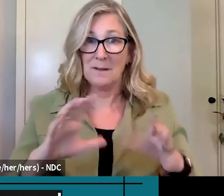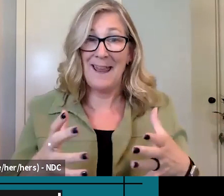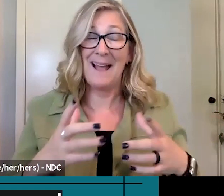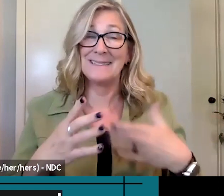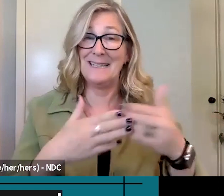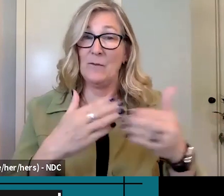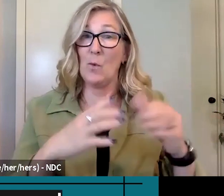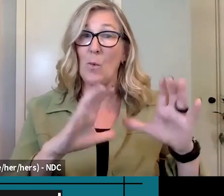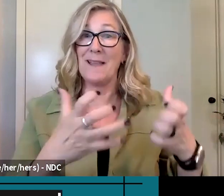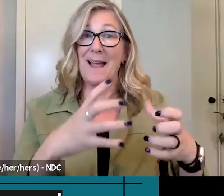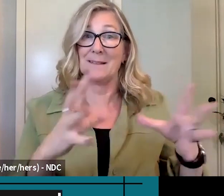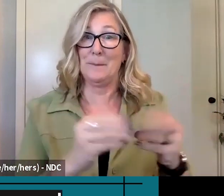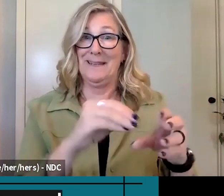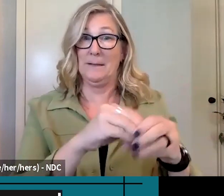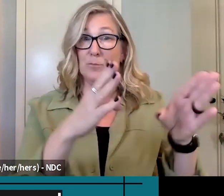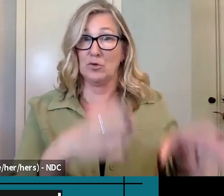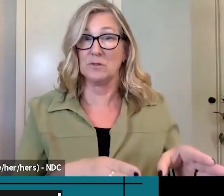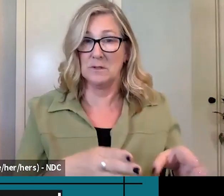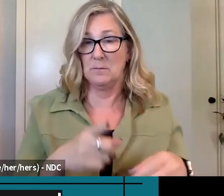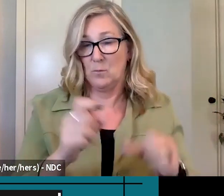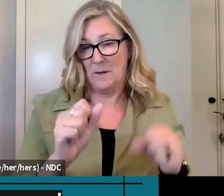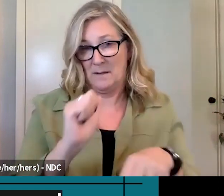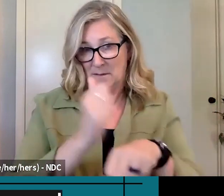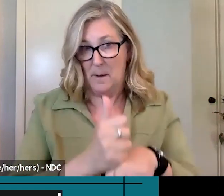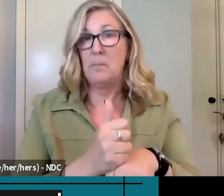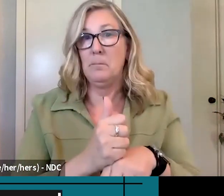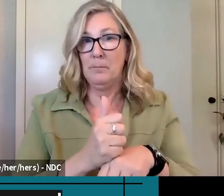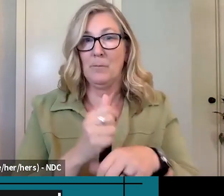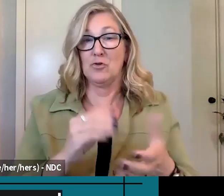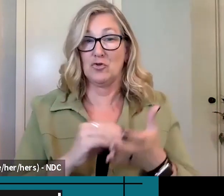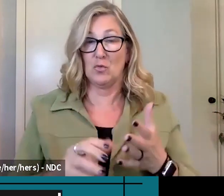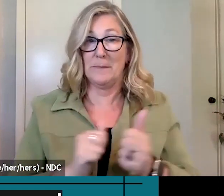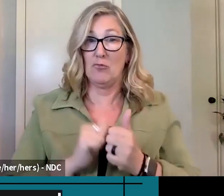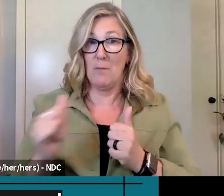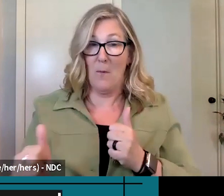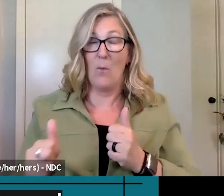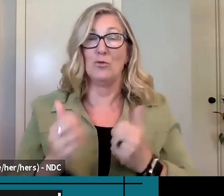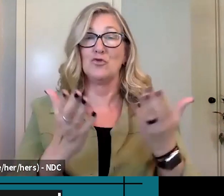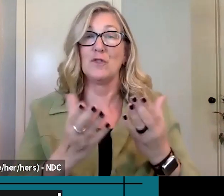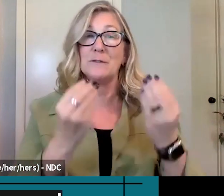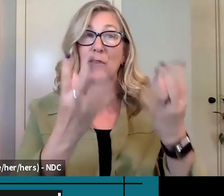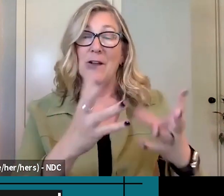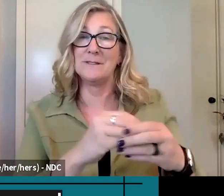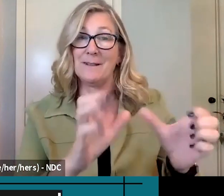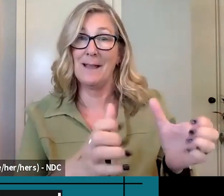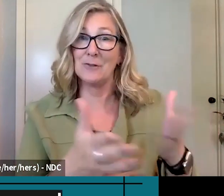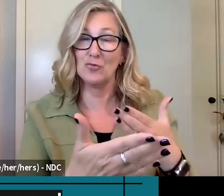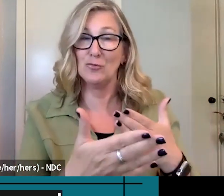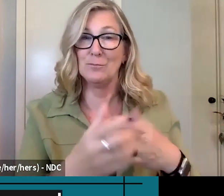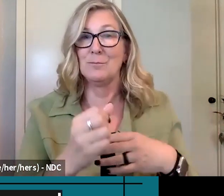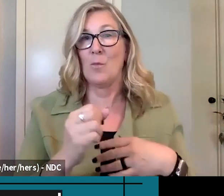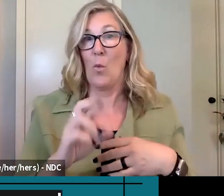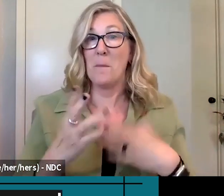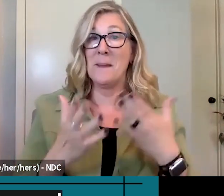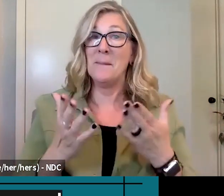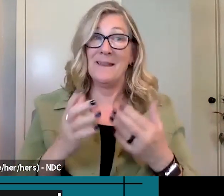may not want to go into the classroom, maybe classes are beginning to meet in person, but because of health issues